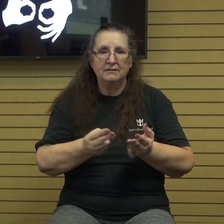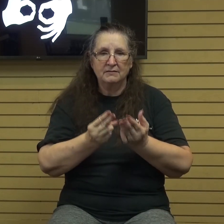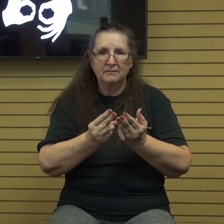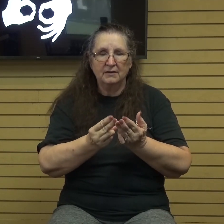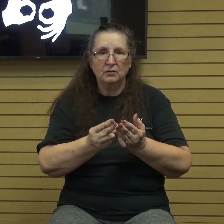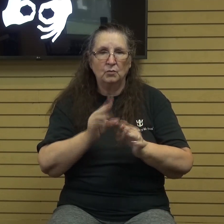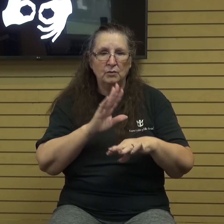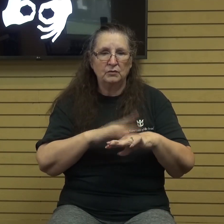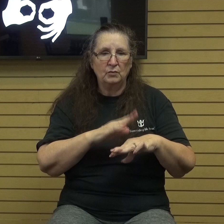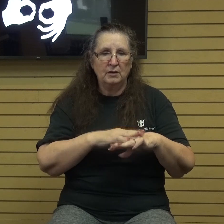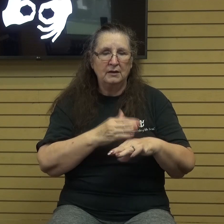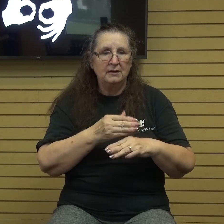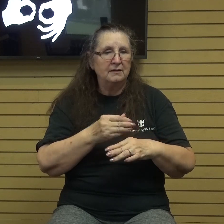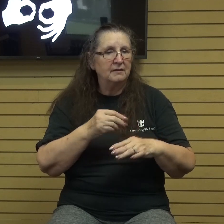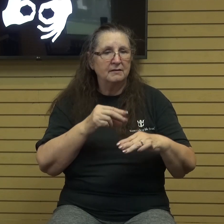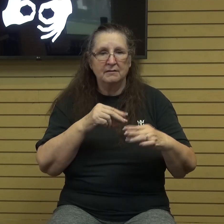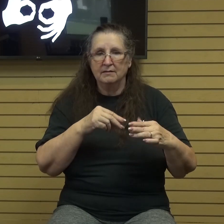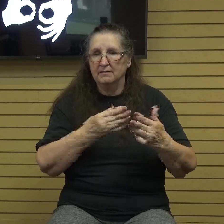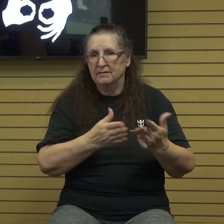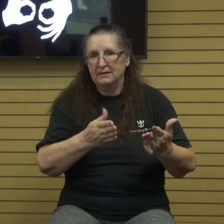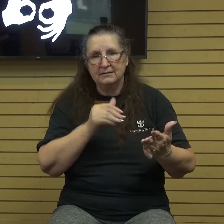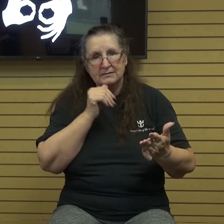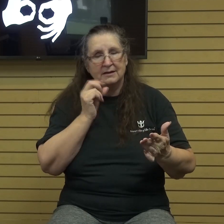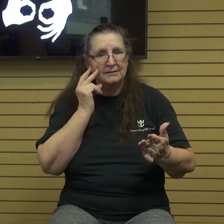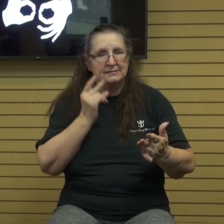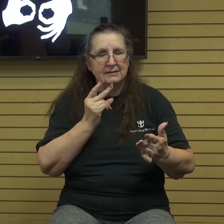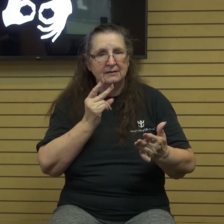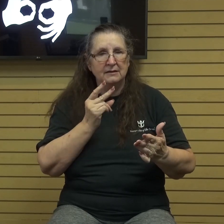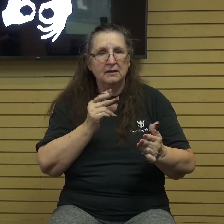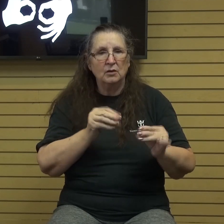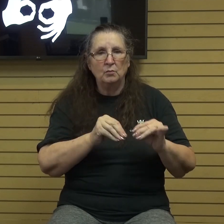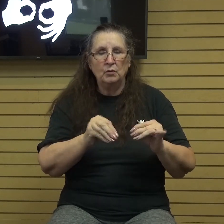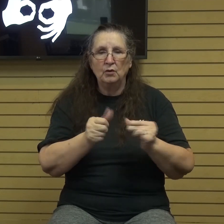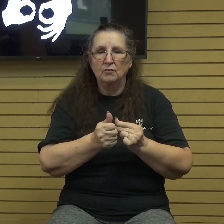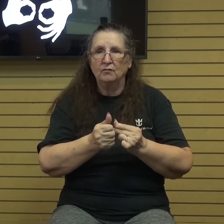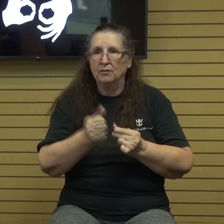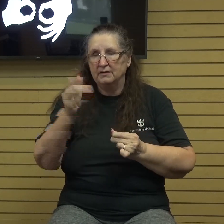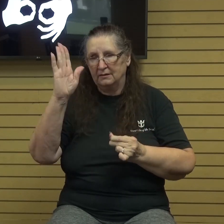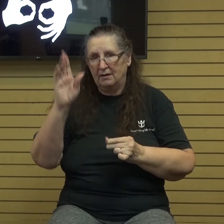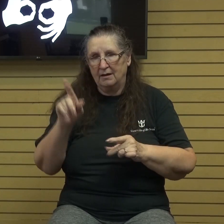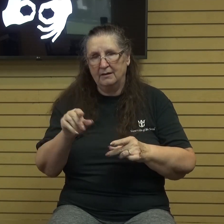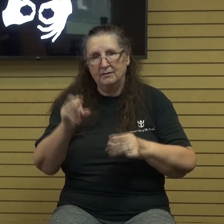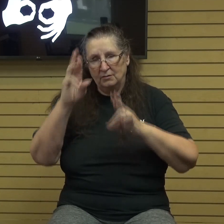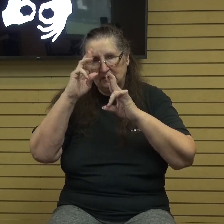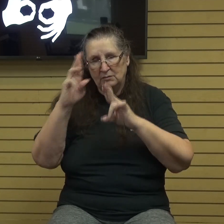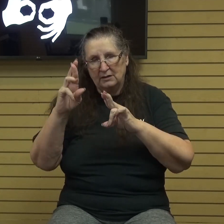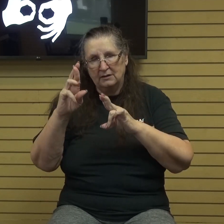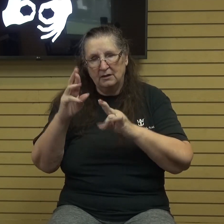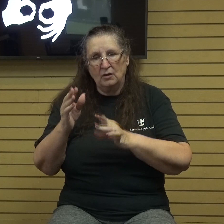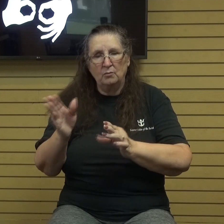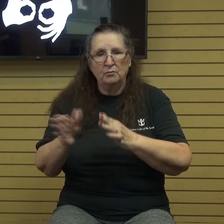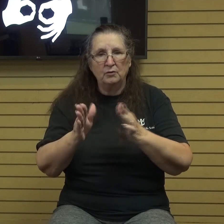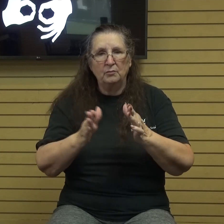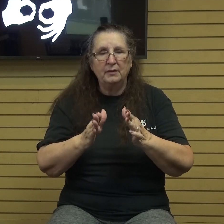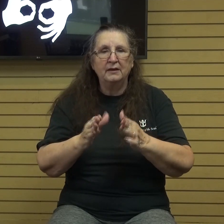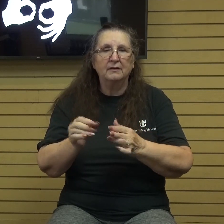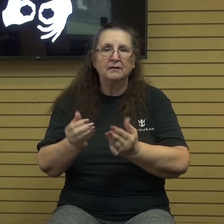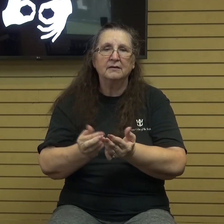yet seen, moved with godly fear, prepared an ark for the saving of his household, by